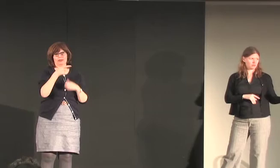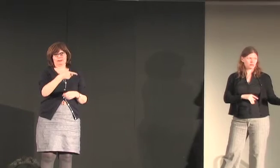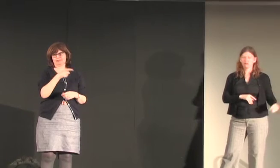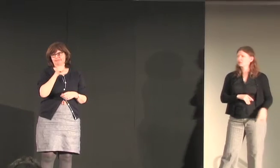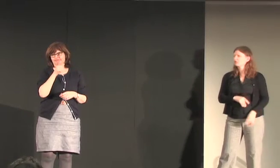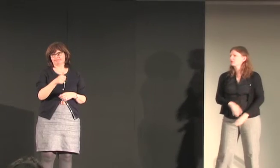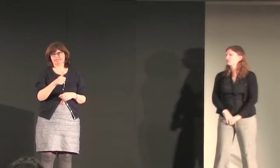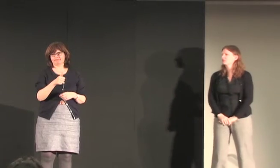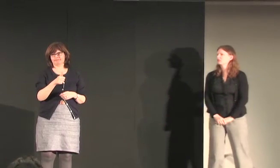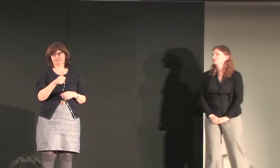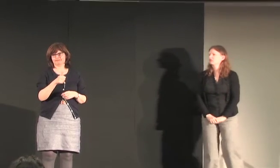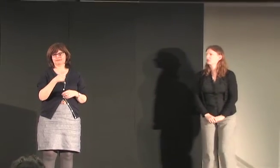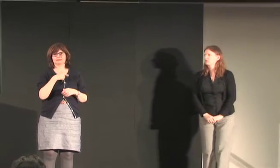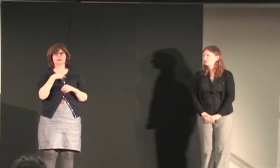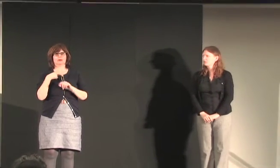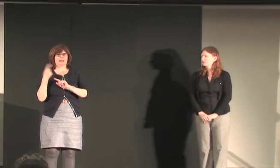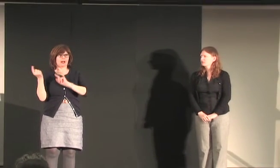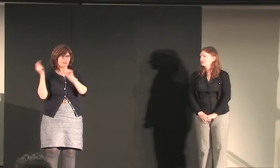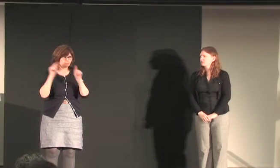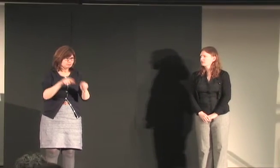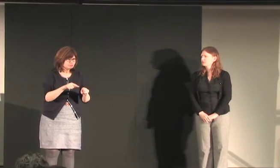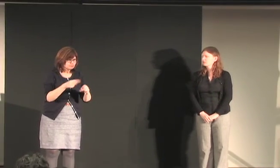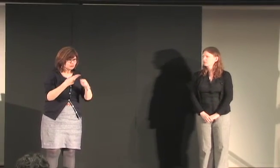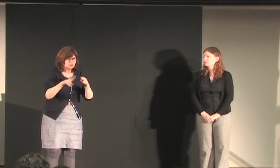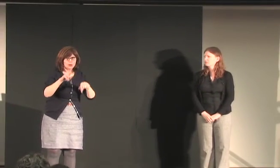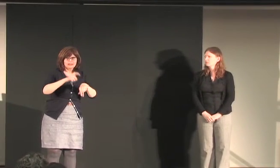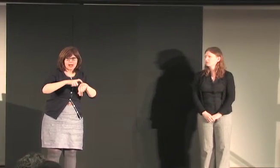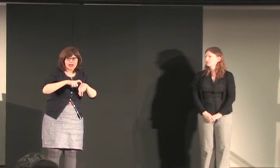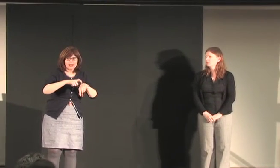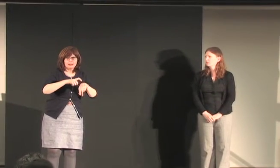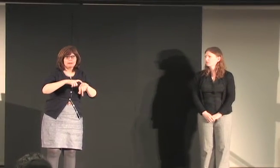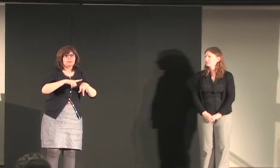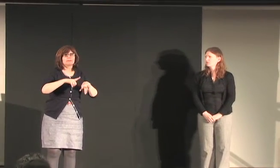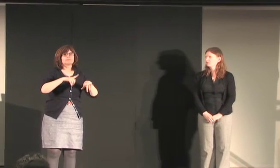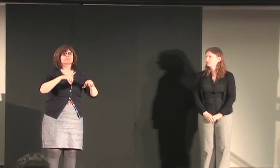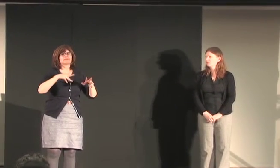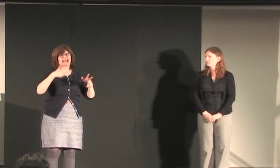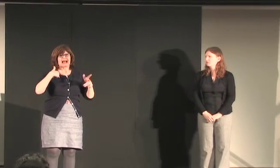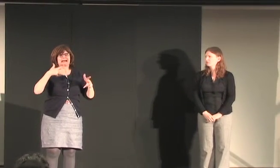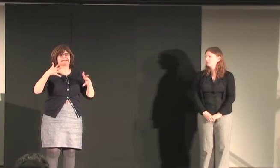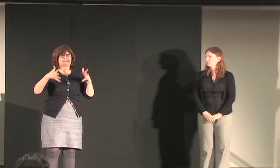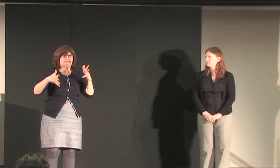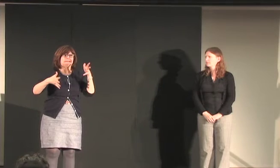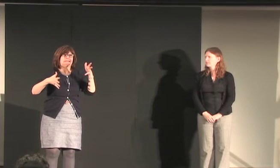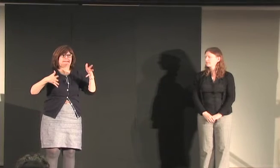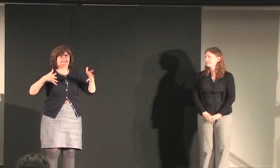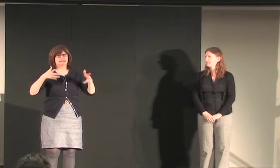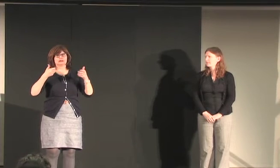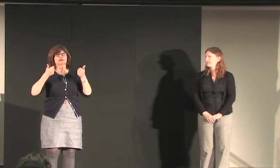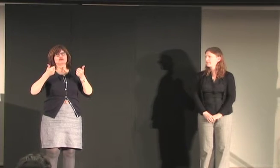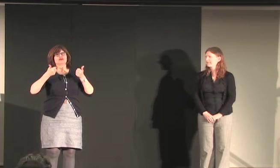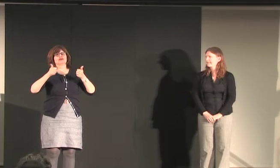we don't live with them we come for very short times and gesture